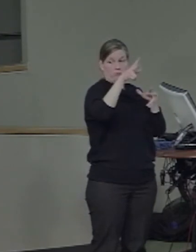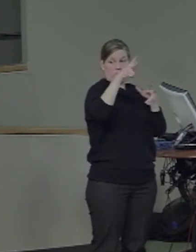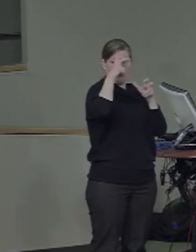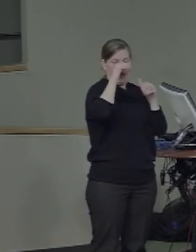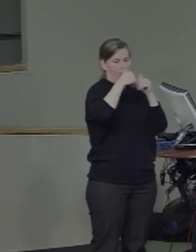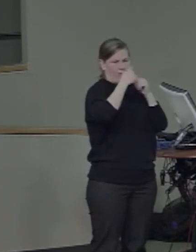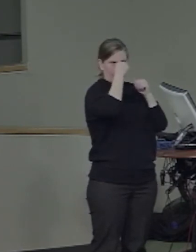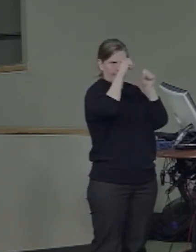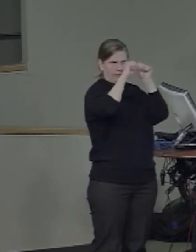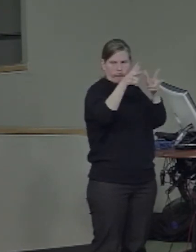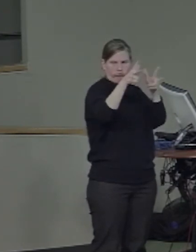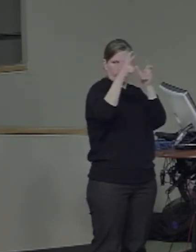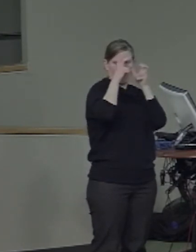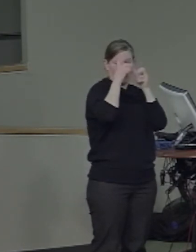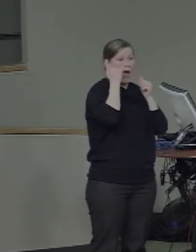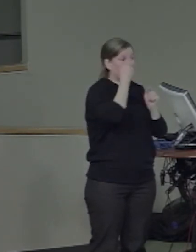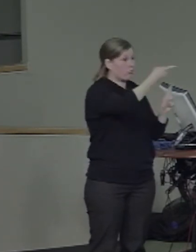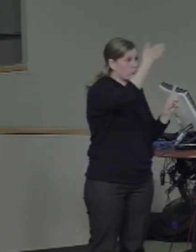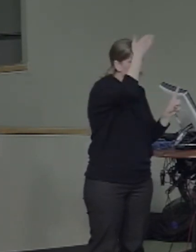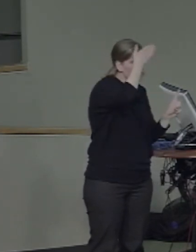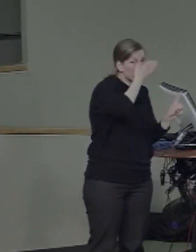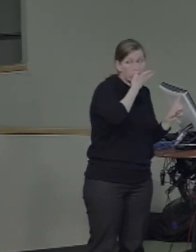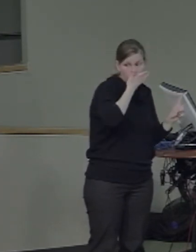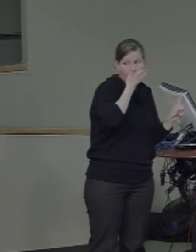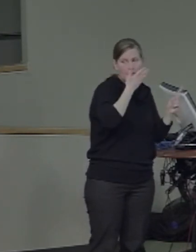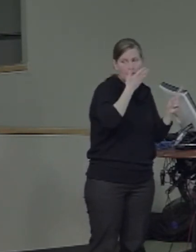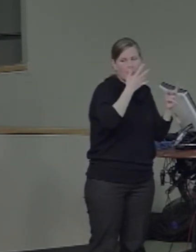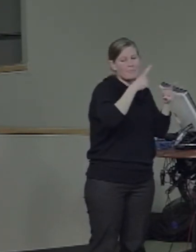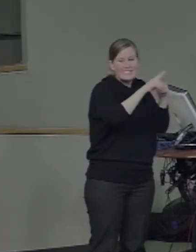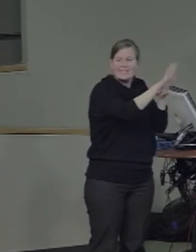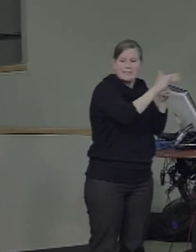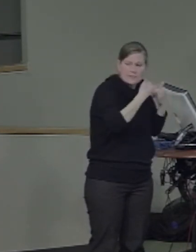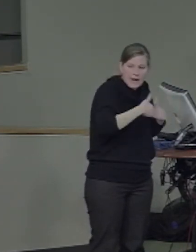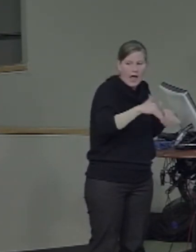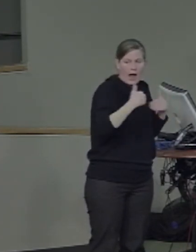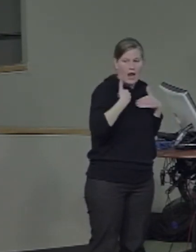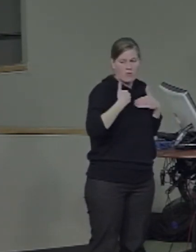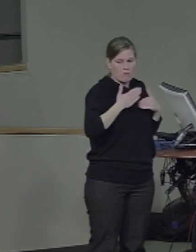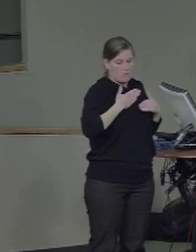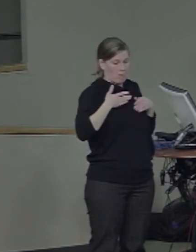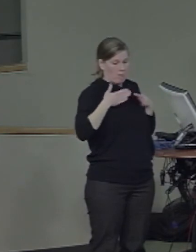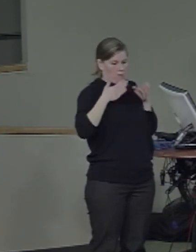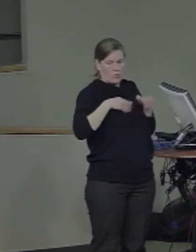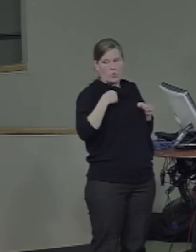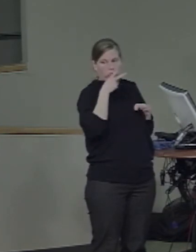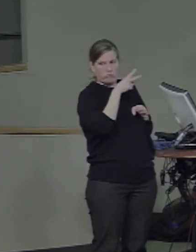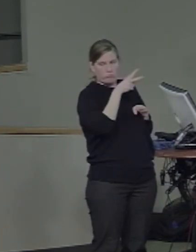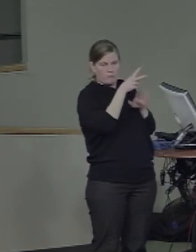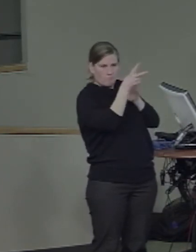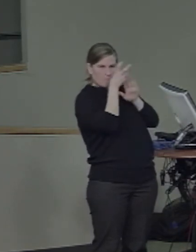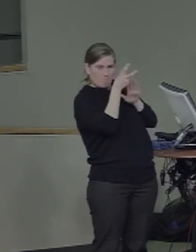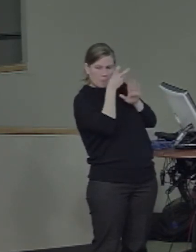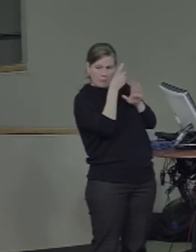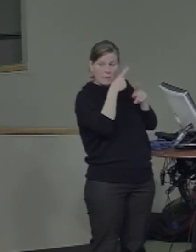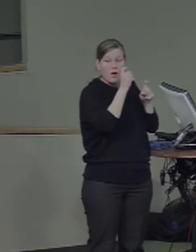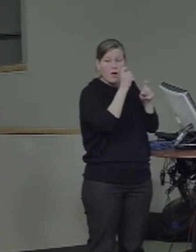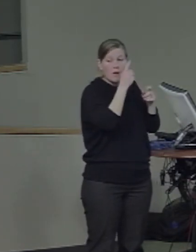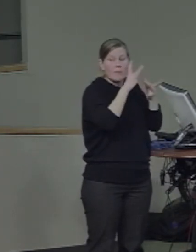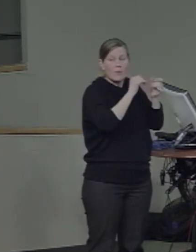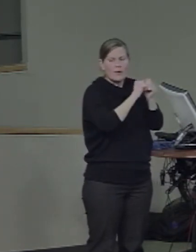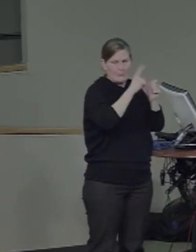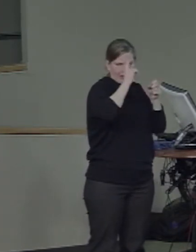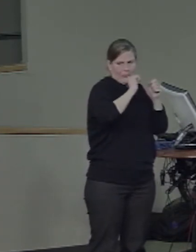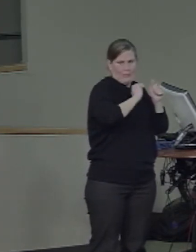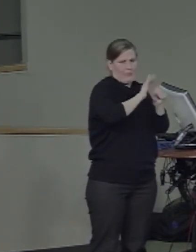informative, it will still be highly informative for who the individual is, but some of the pressures on face processing relate, as you say, to